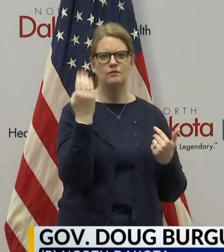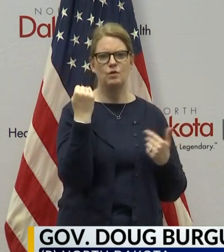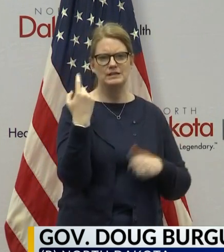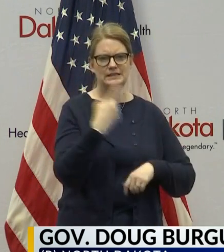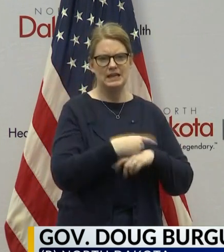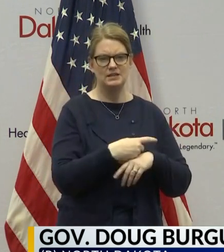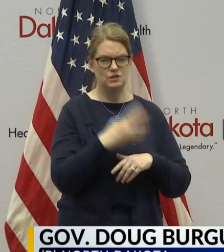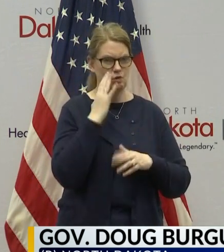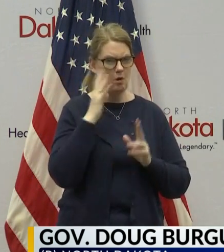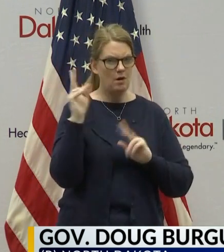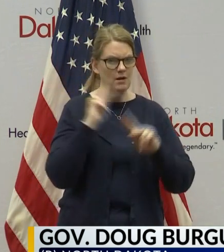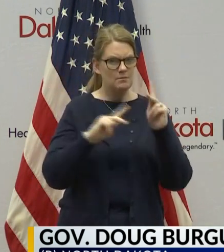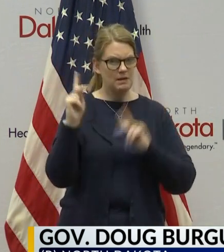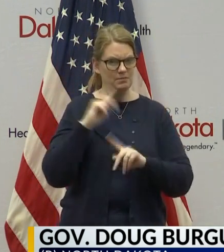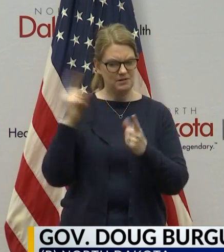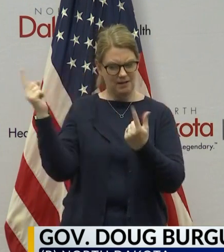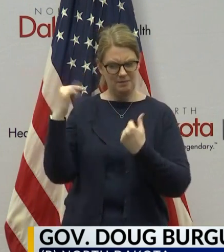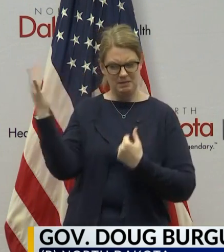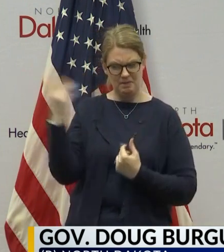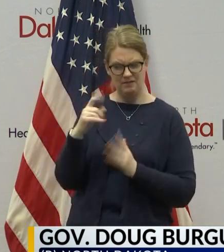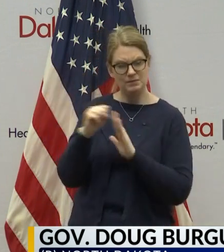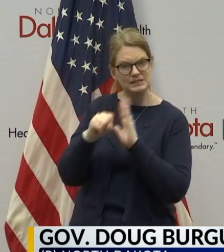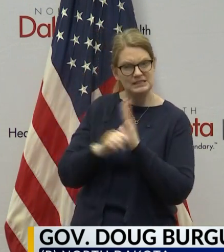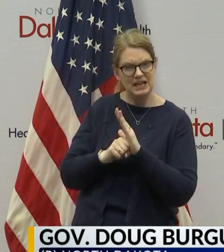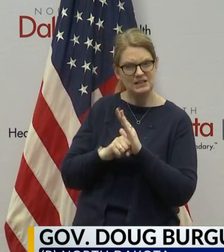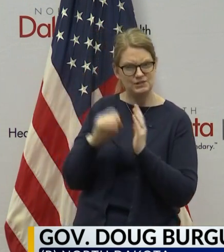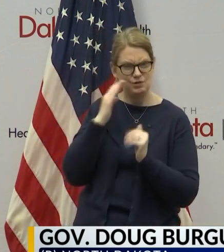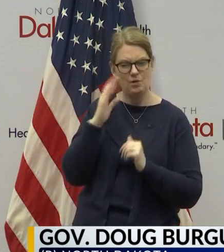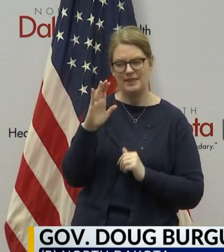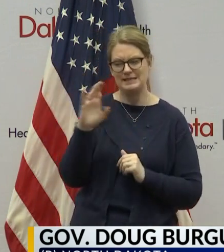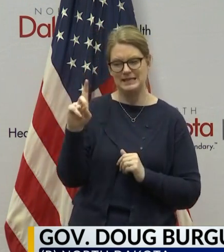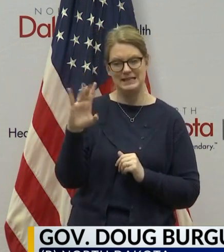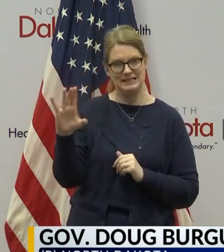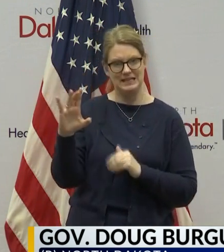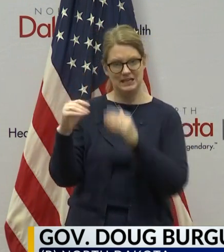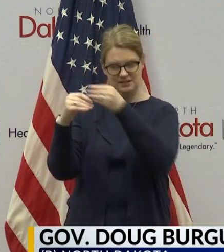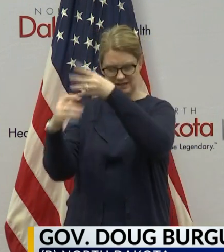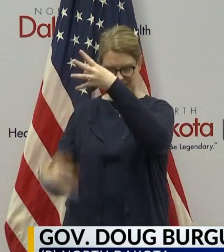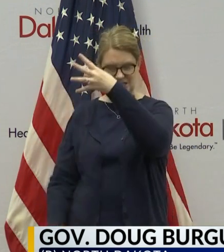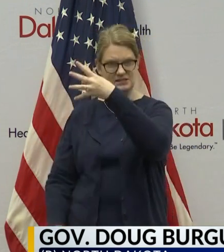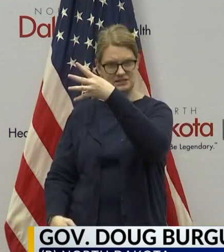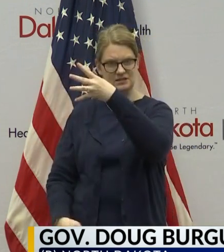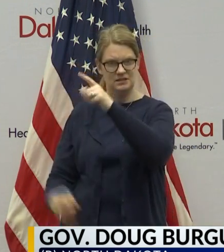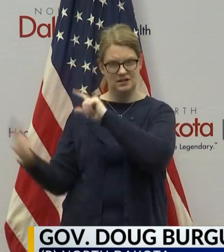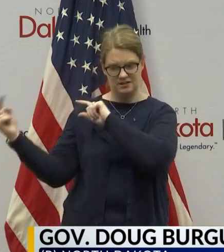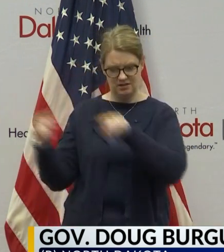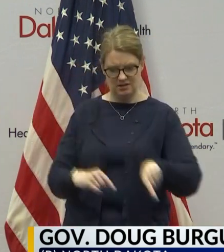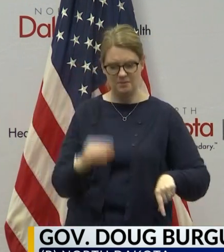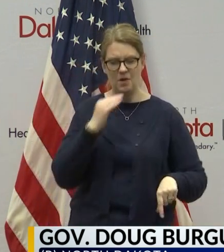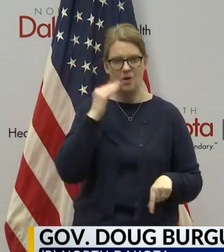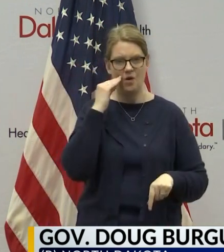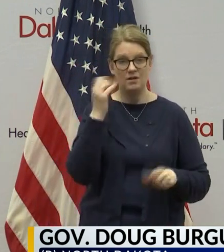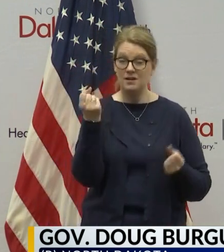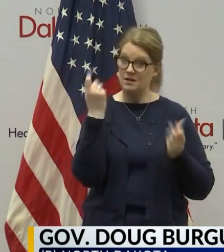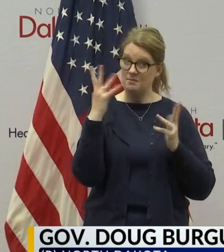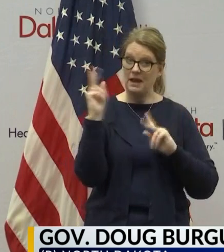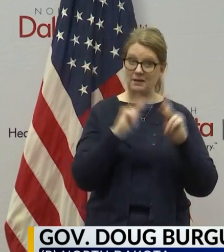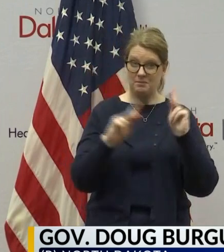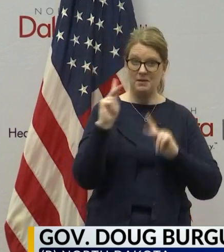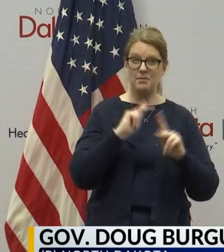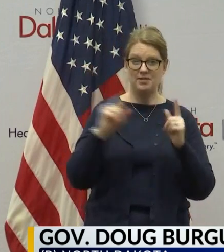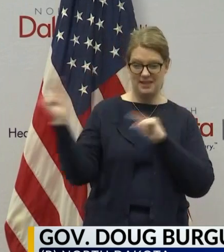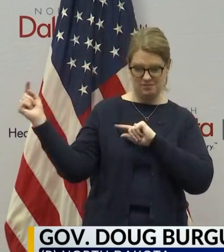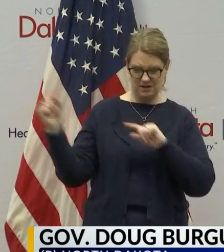citizens returning from states on the CDC's widespread COVID list. And from our understanding, that was a lot of people that were here